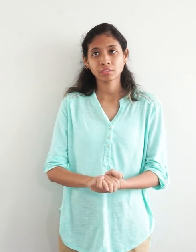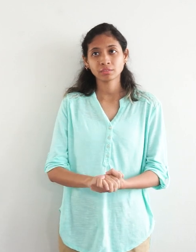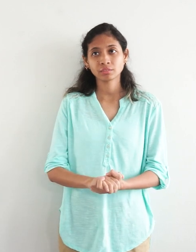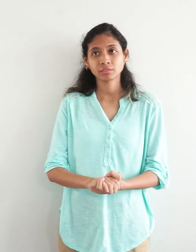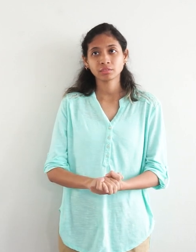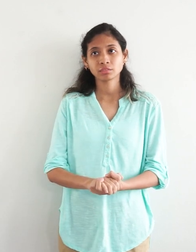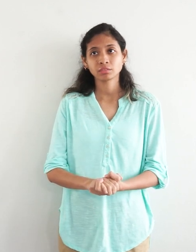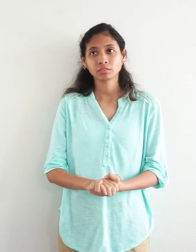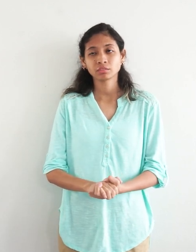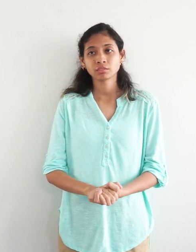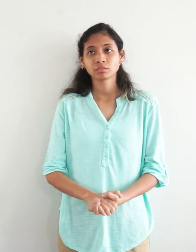engaged,